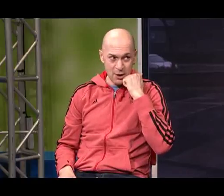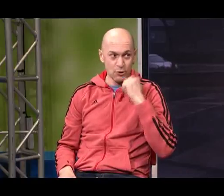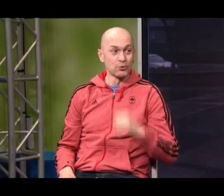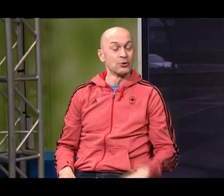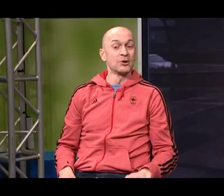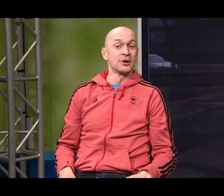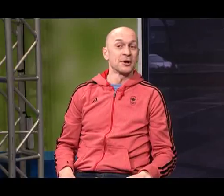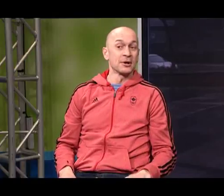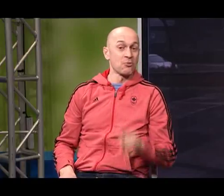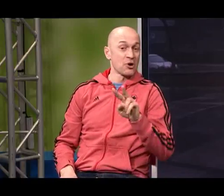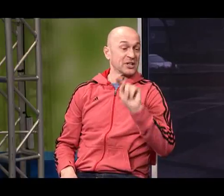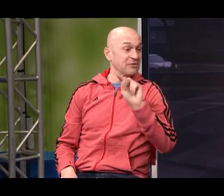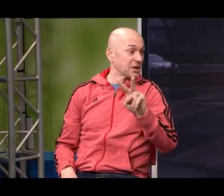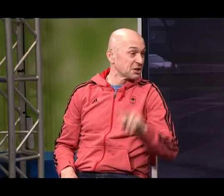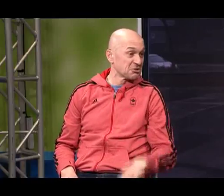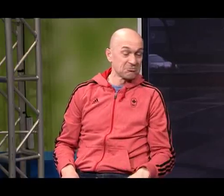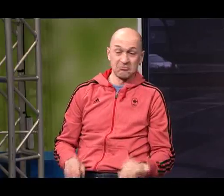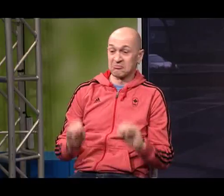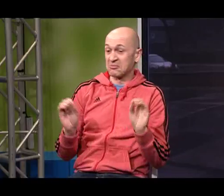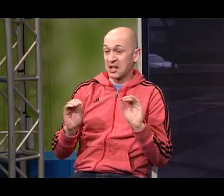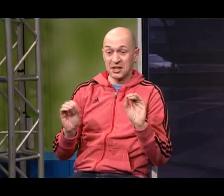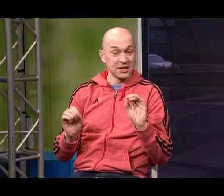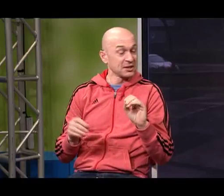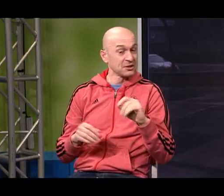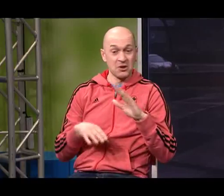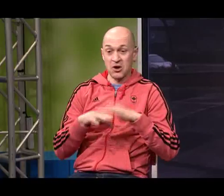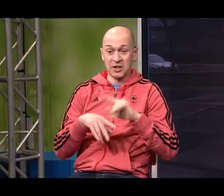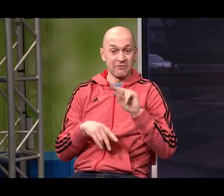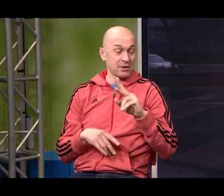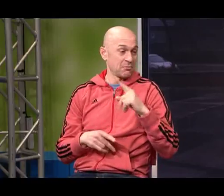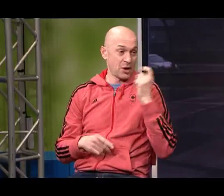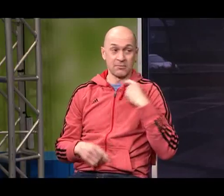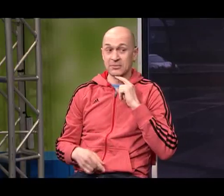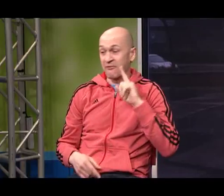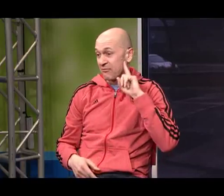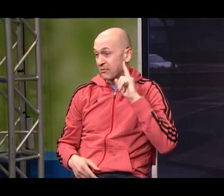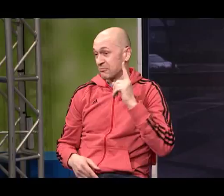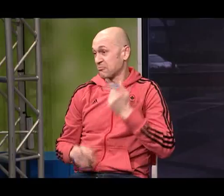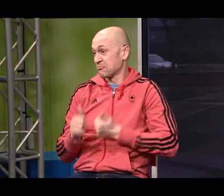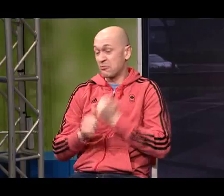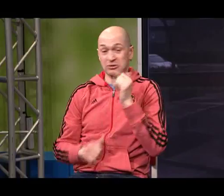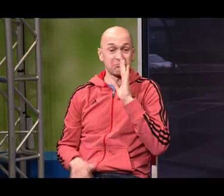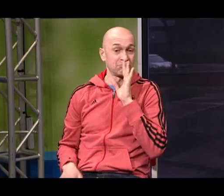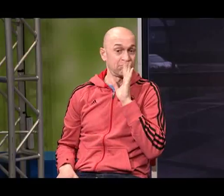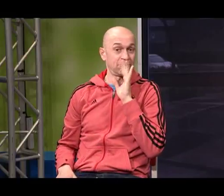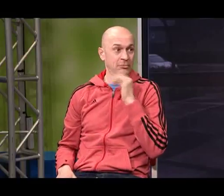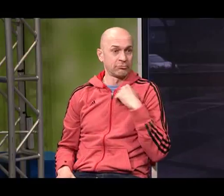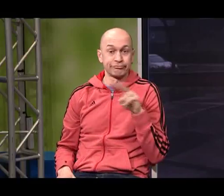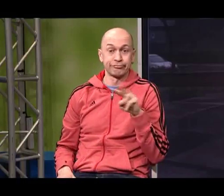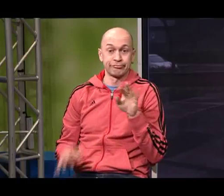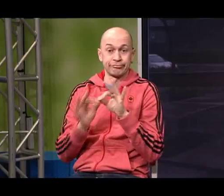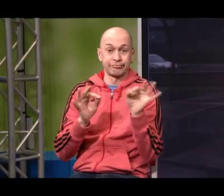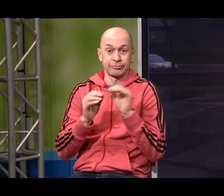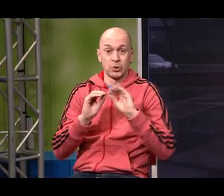Russia in Moscow and I watched television however we didn't have captioning at that time and there was no